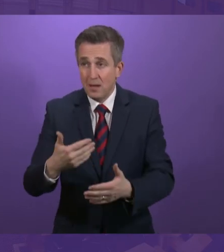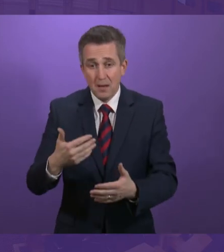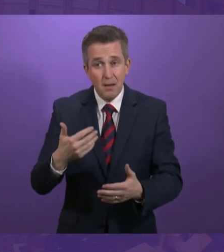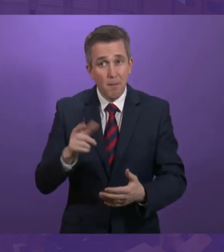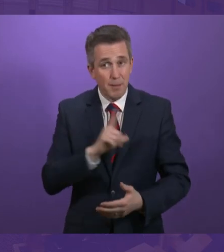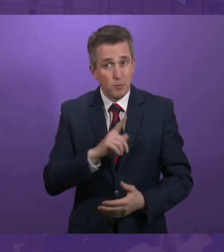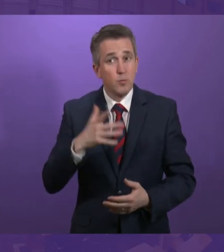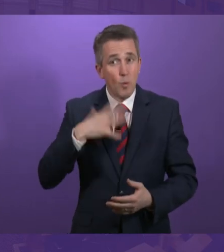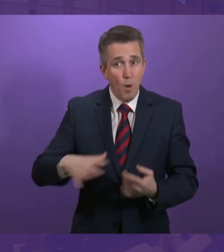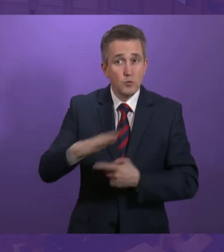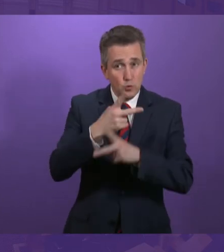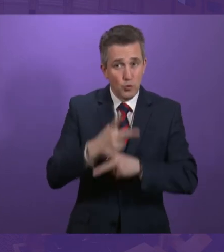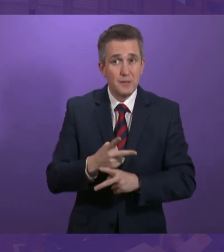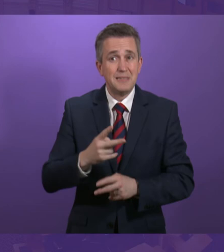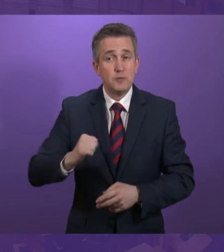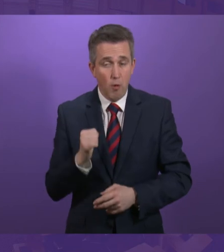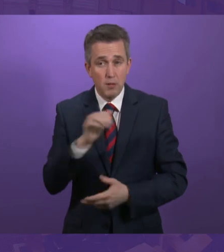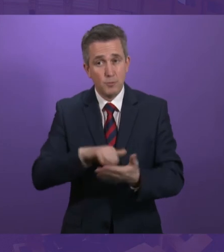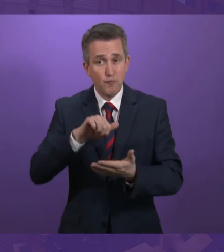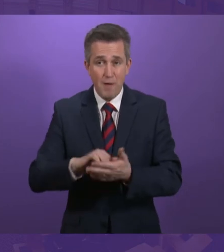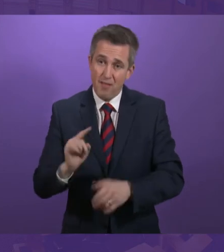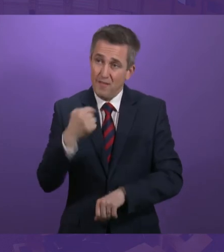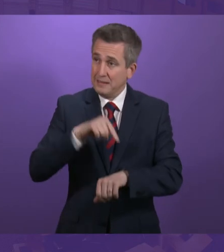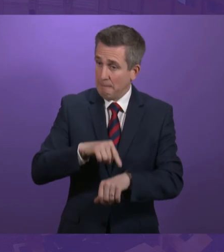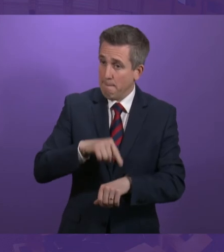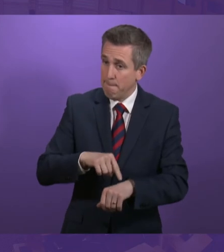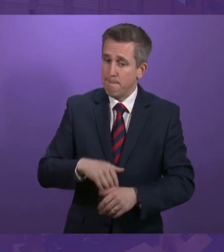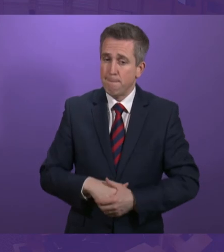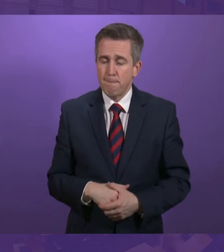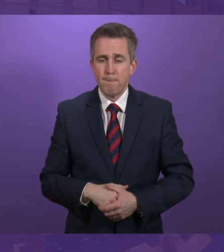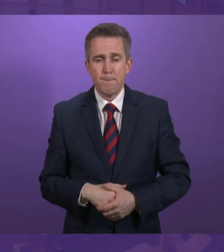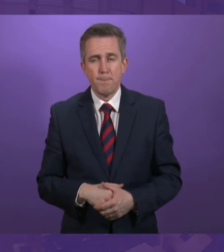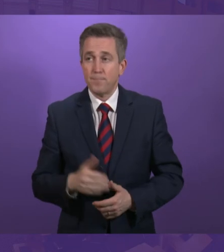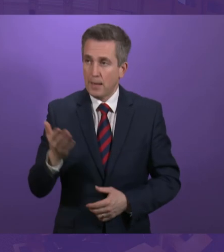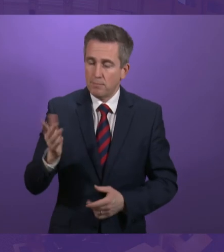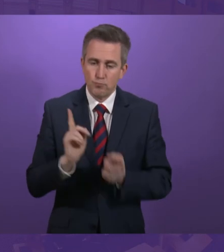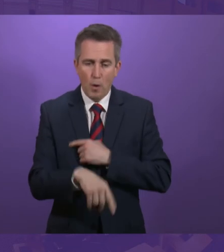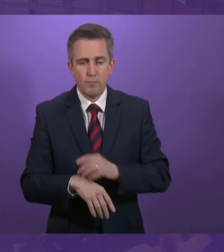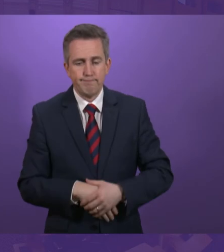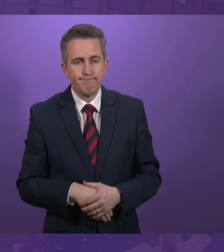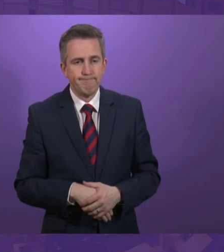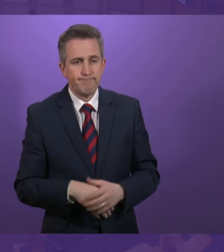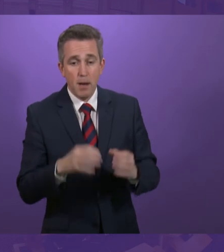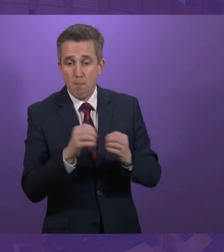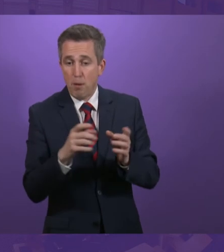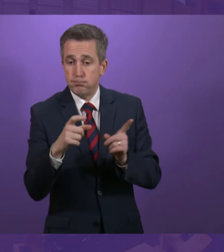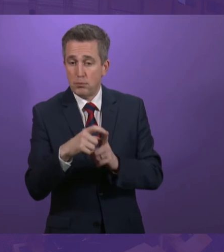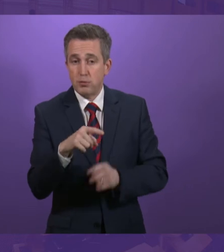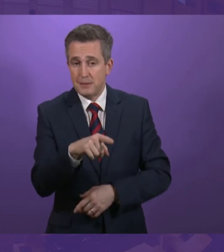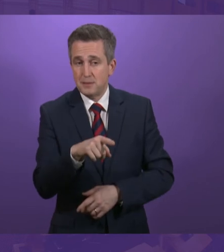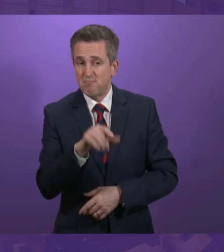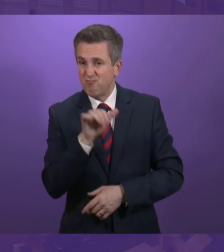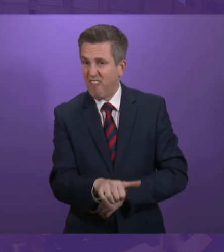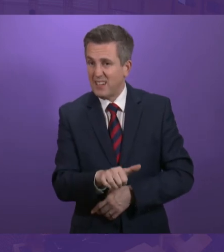first time is the best way to deliver for claimants. Cabinet Secretary? Cabinet Bob Dorris is quite right to